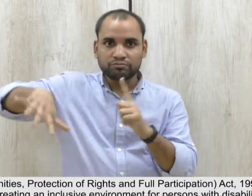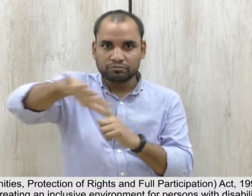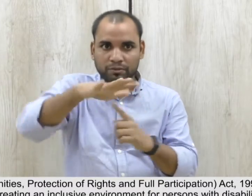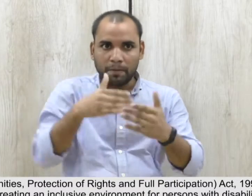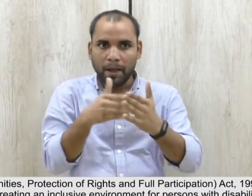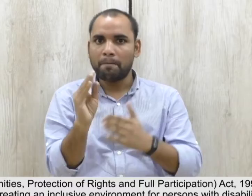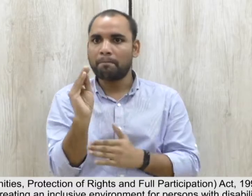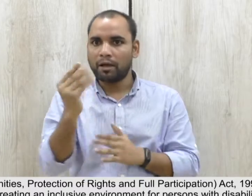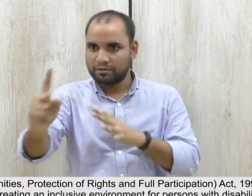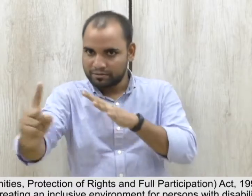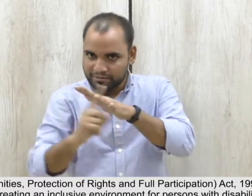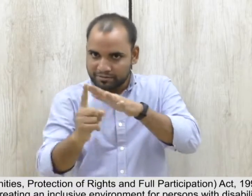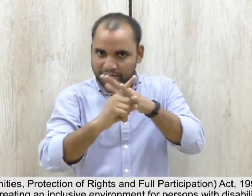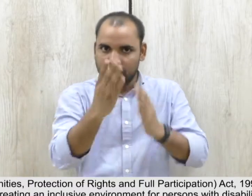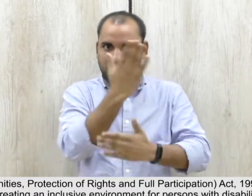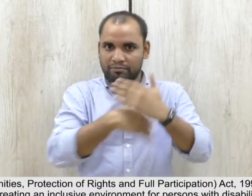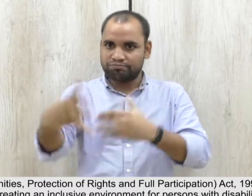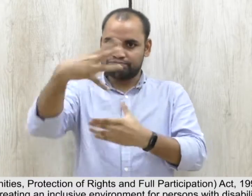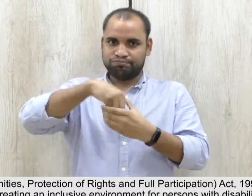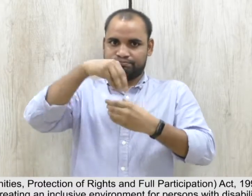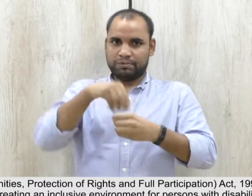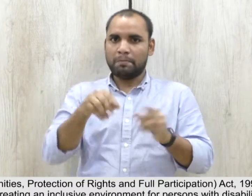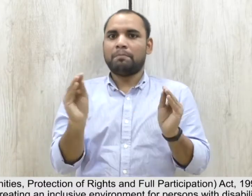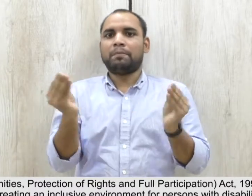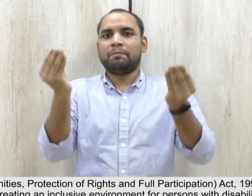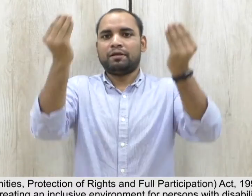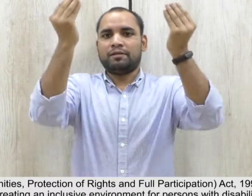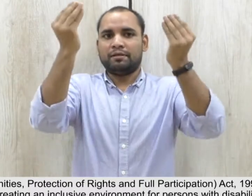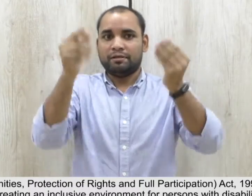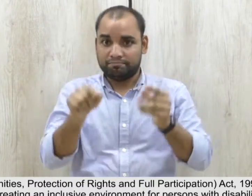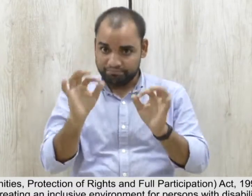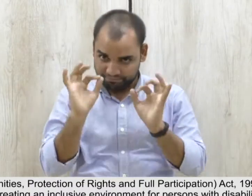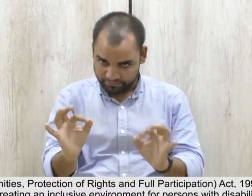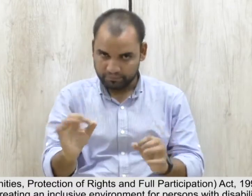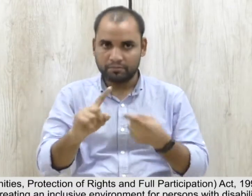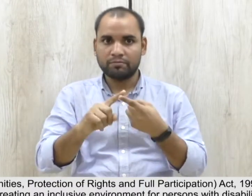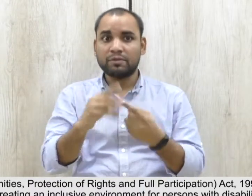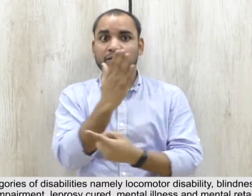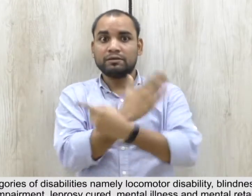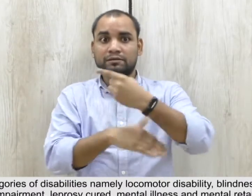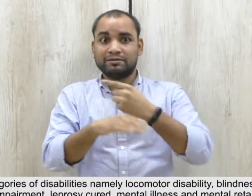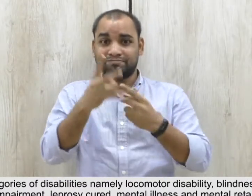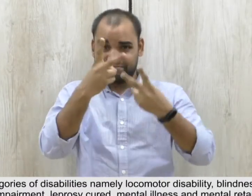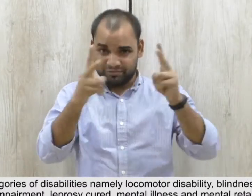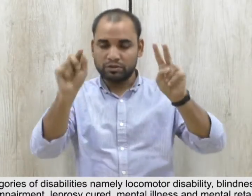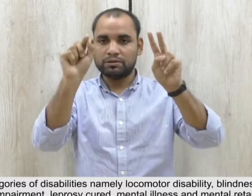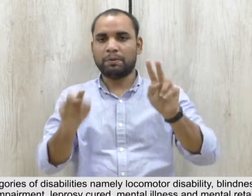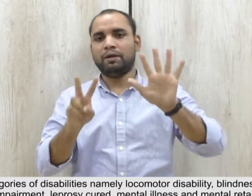16. 16. 14. seven categories